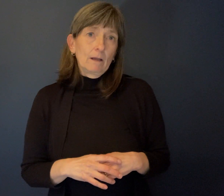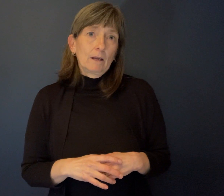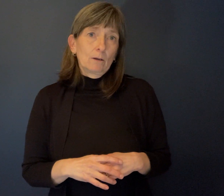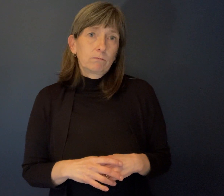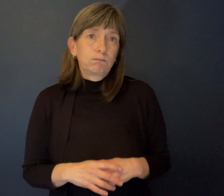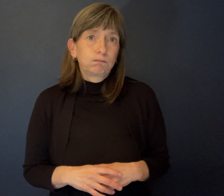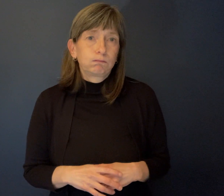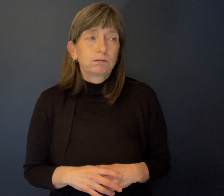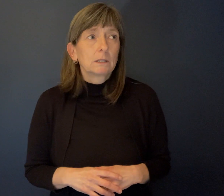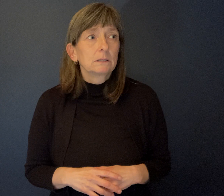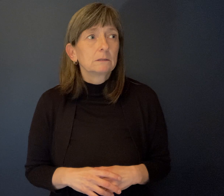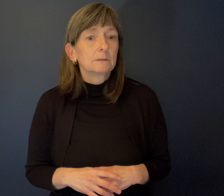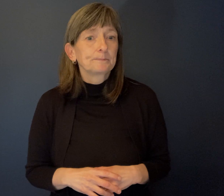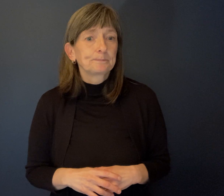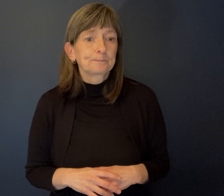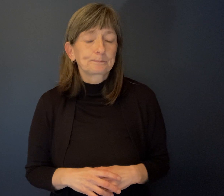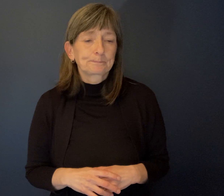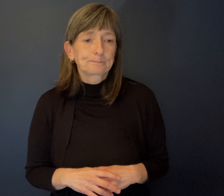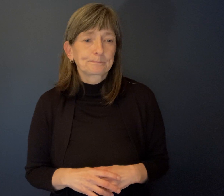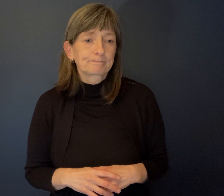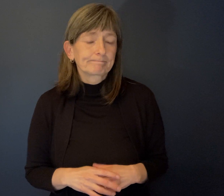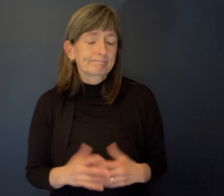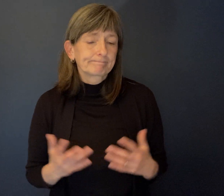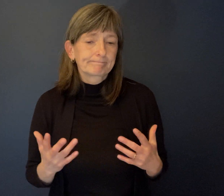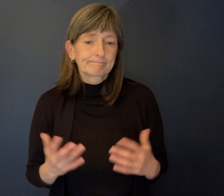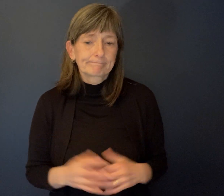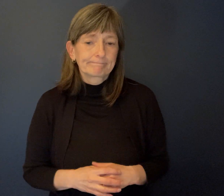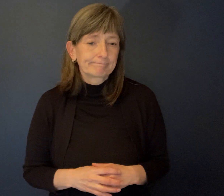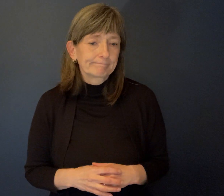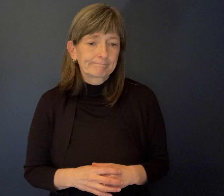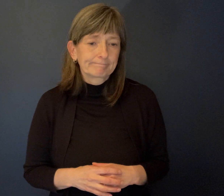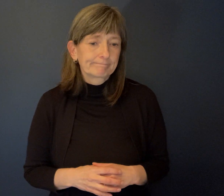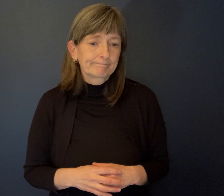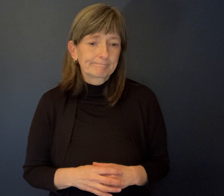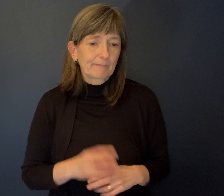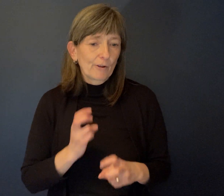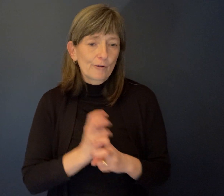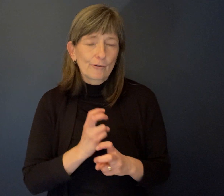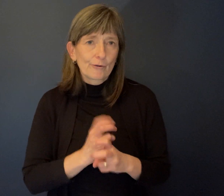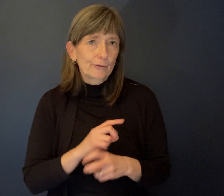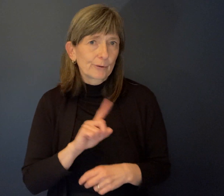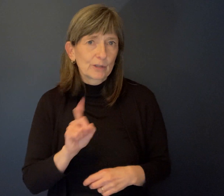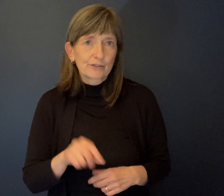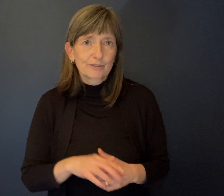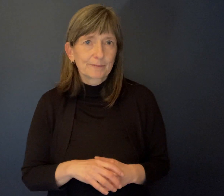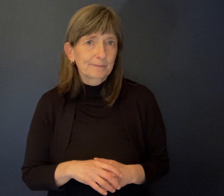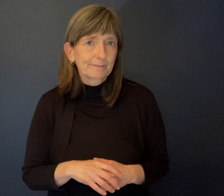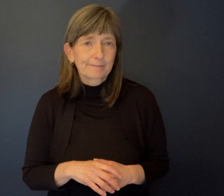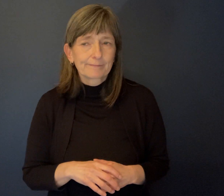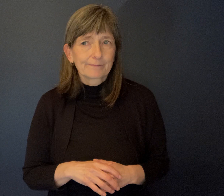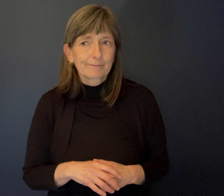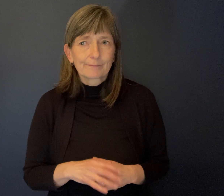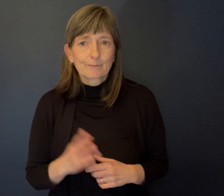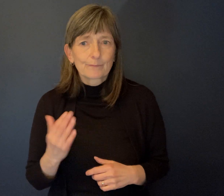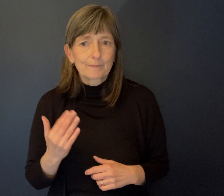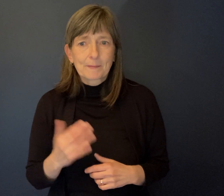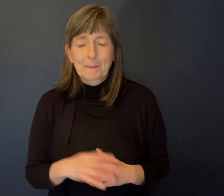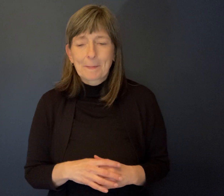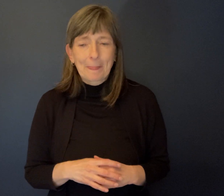I think there's a, it's such a difficult question to answer in terms of why it may be happening. It's so loaded in